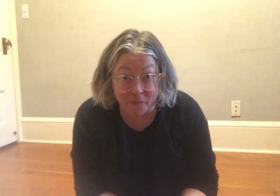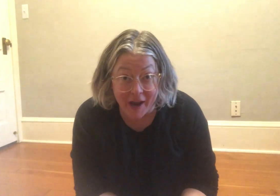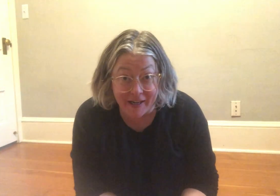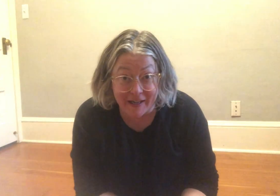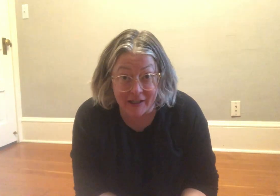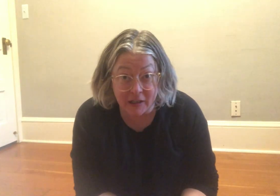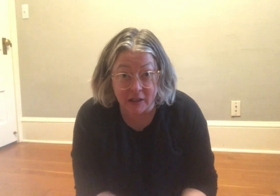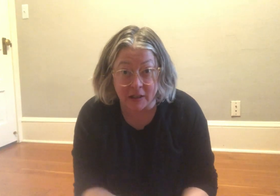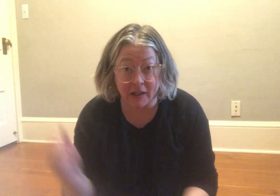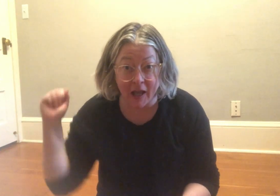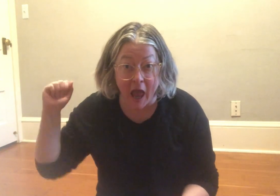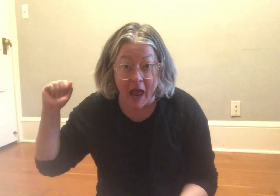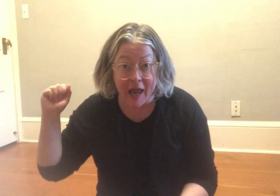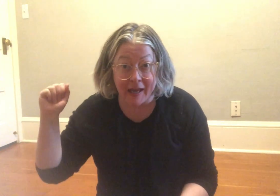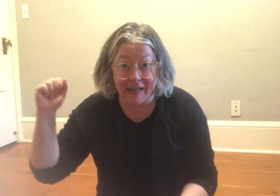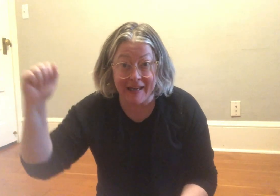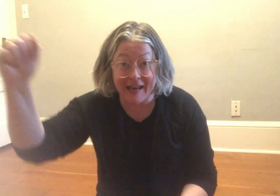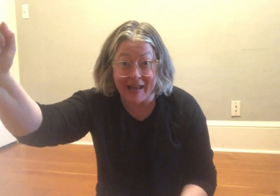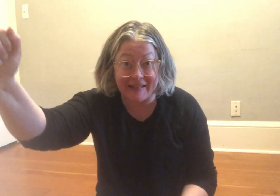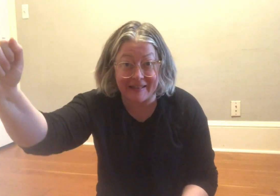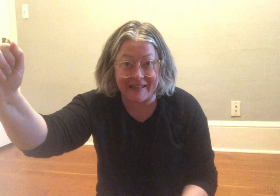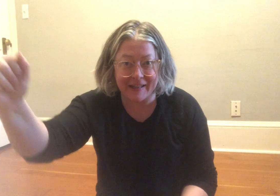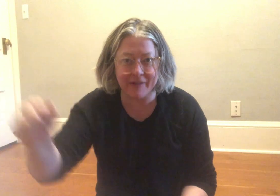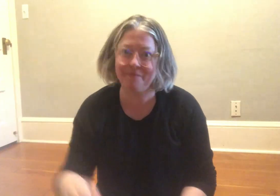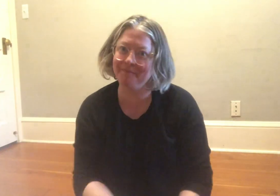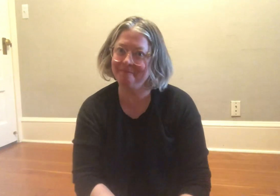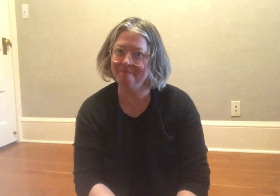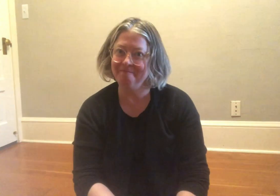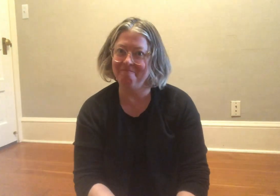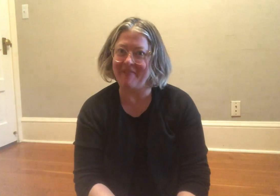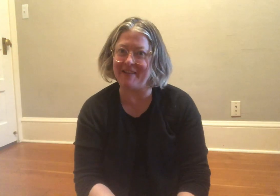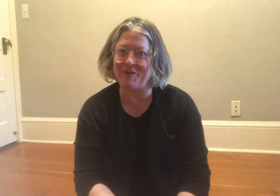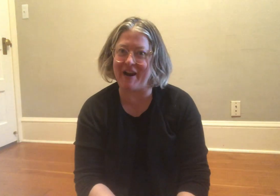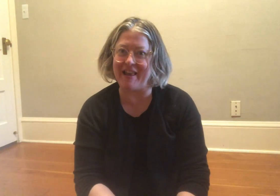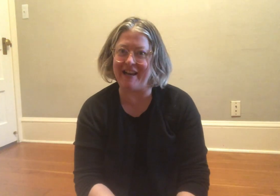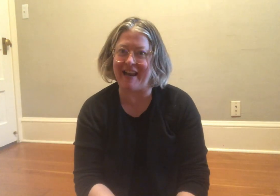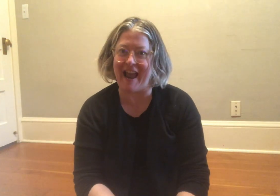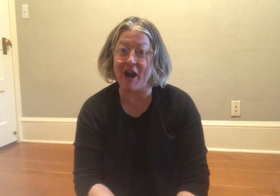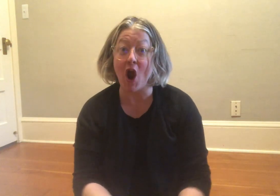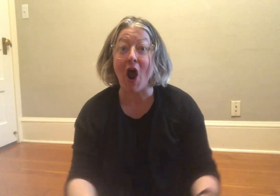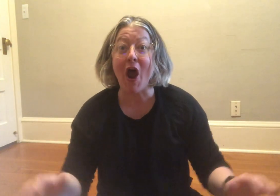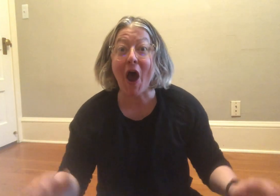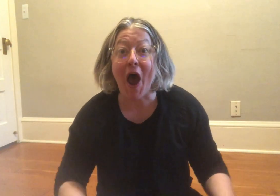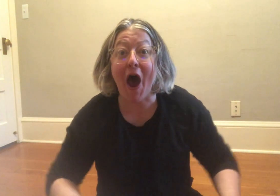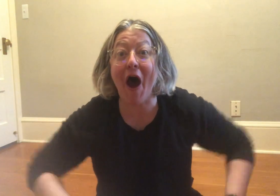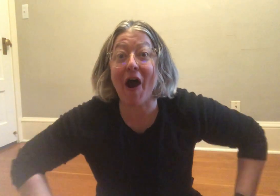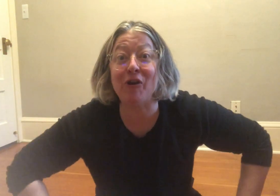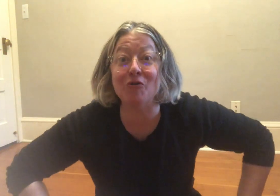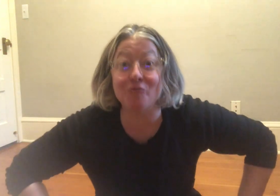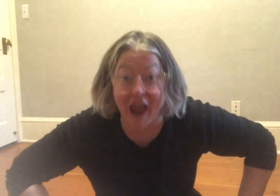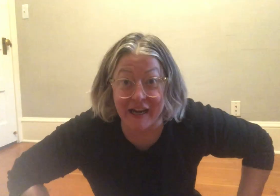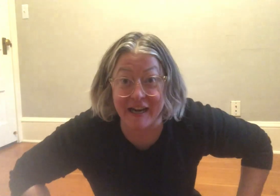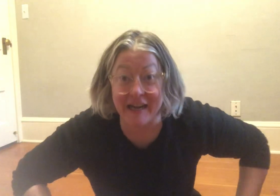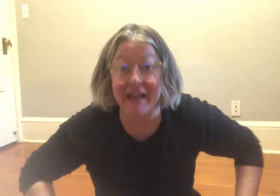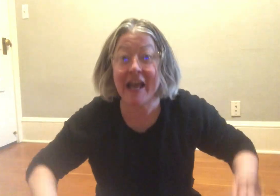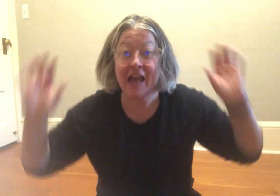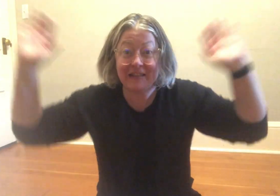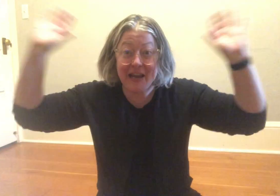ready? Yes! Let's try that again. Are you ready? Say